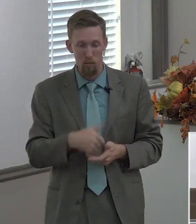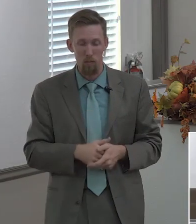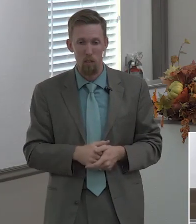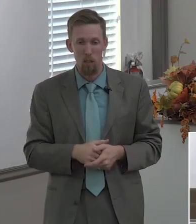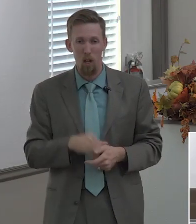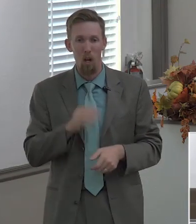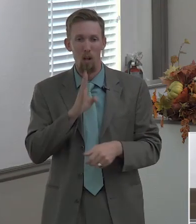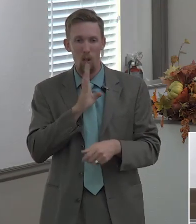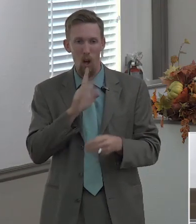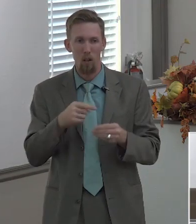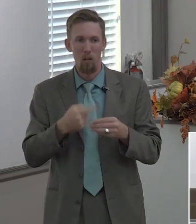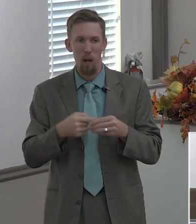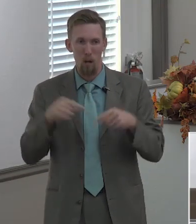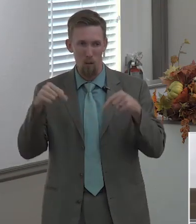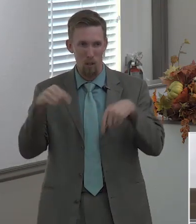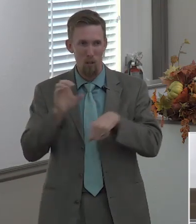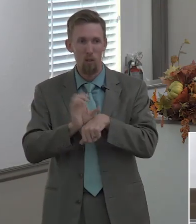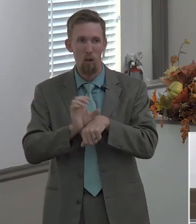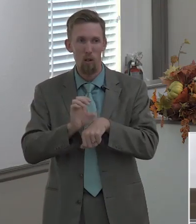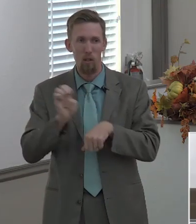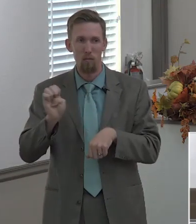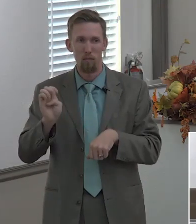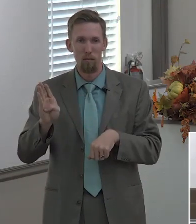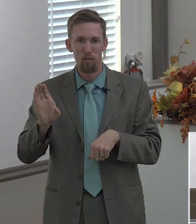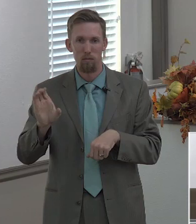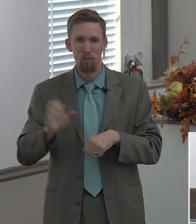we talked about elmwood